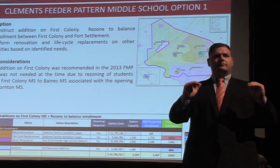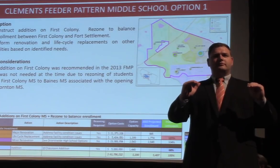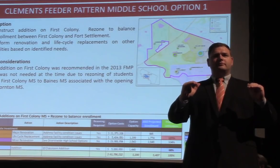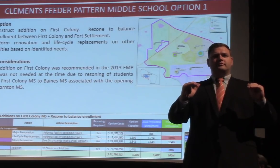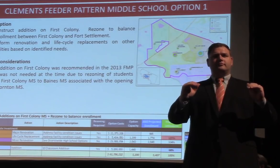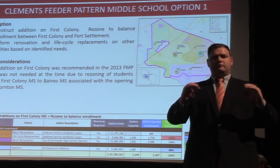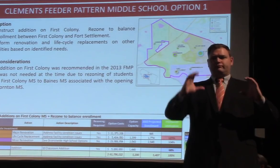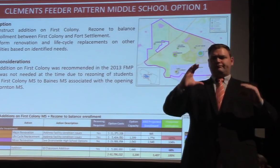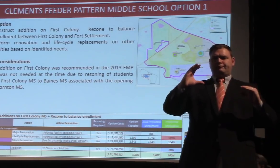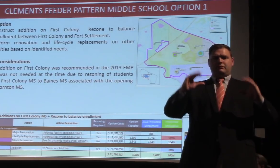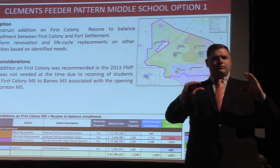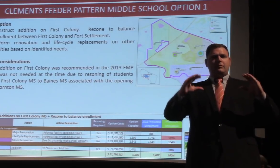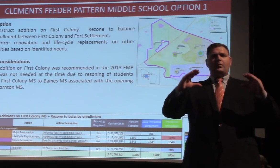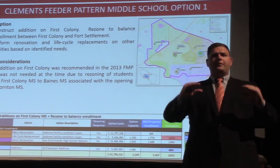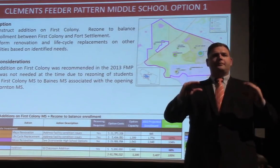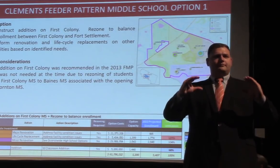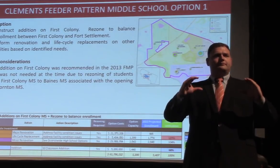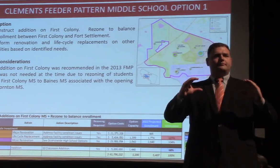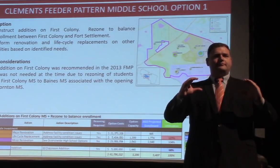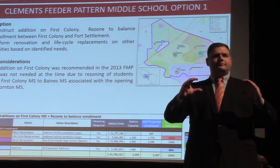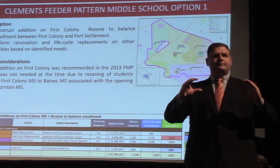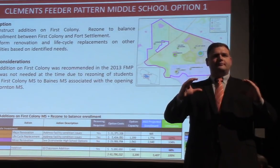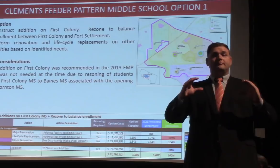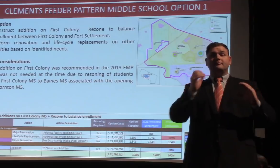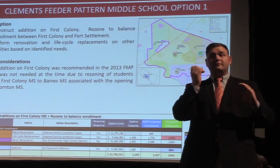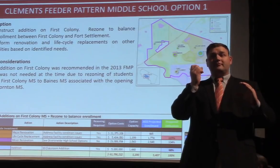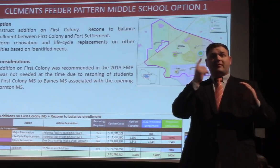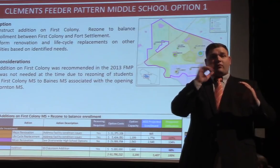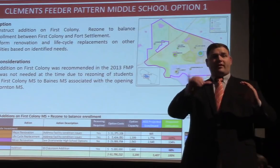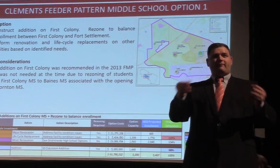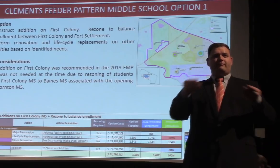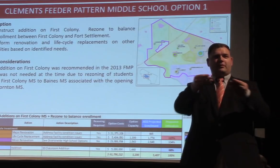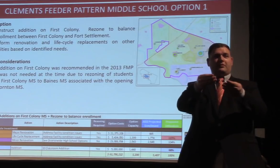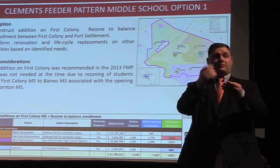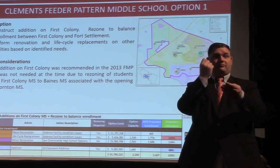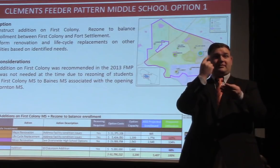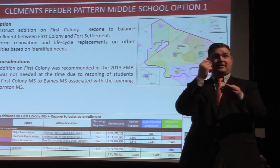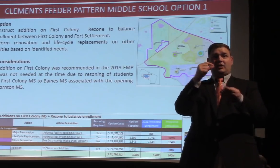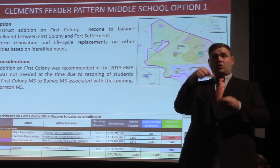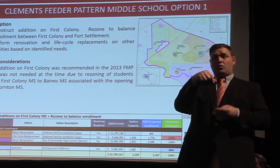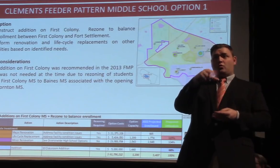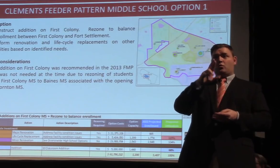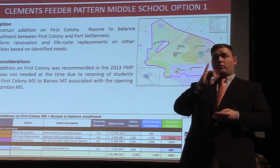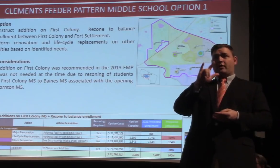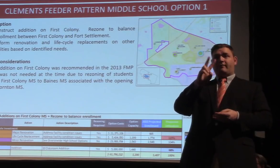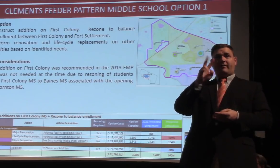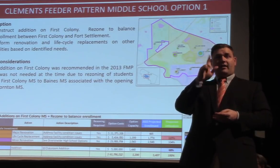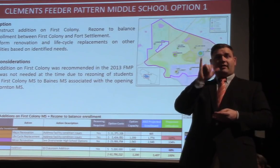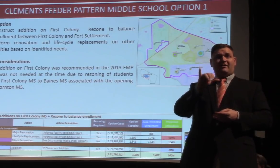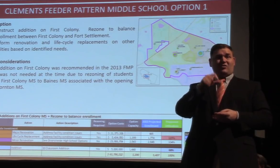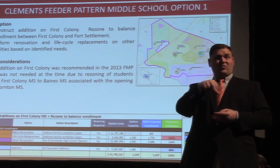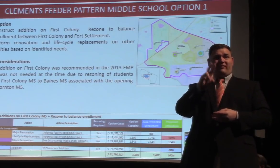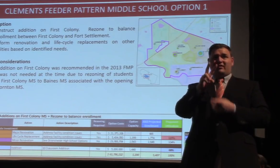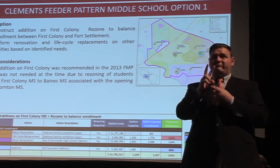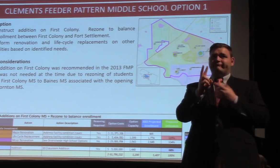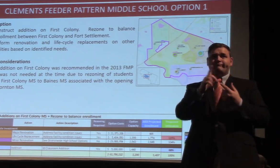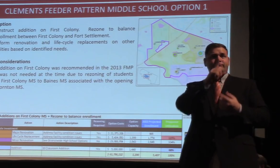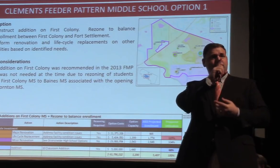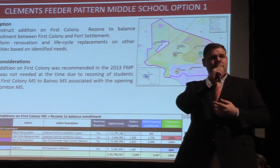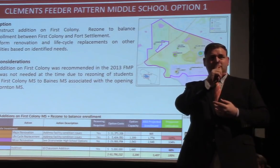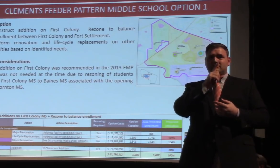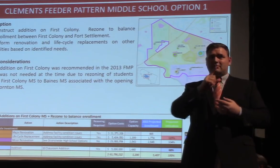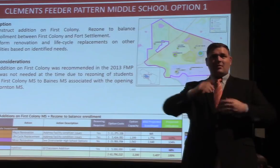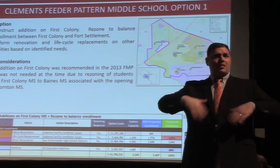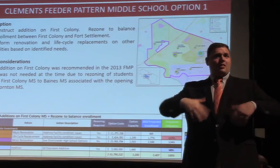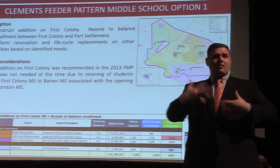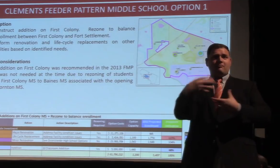clear, this option does not mention Quail Valley at all. And so, there's a lot of anxiety out there that, hey, this is a rezoning